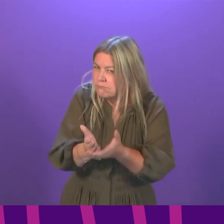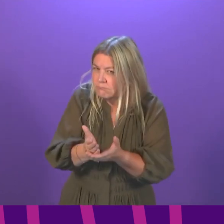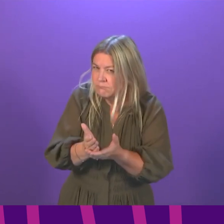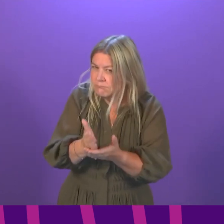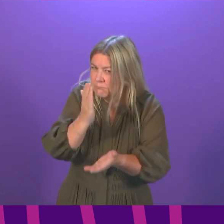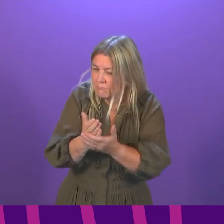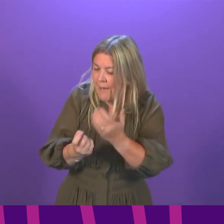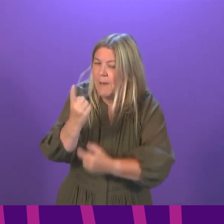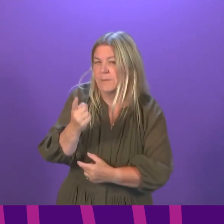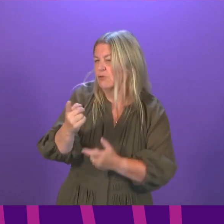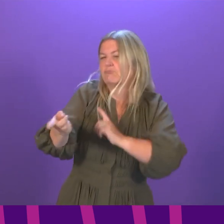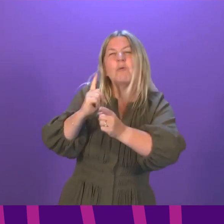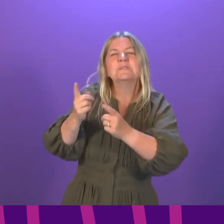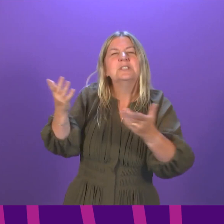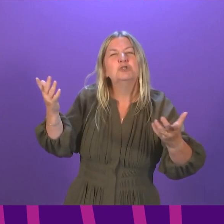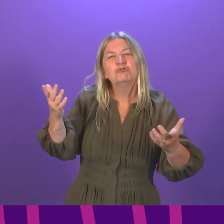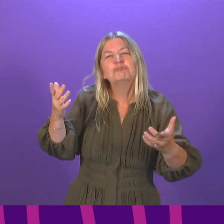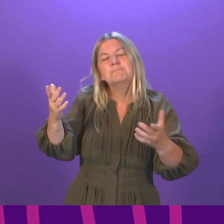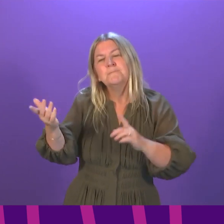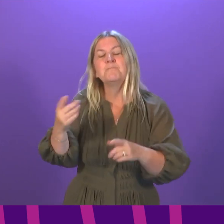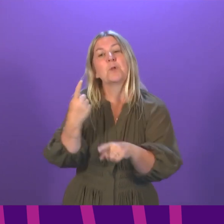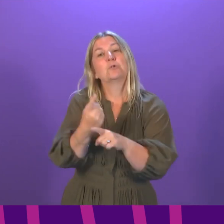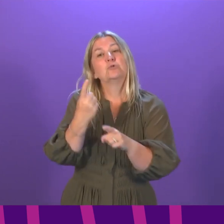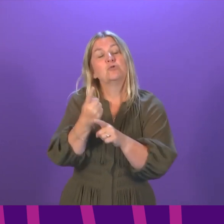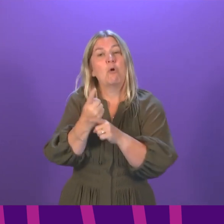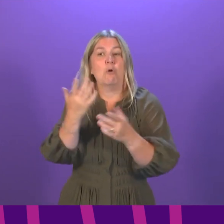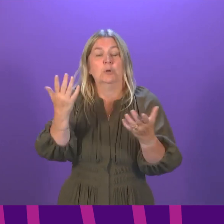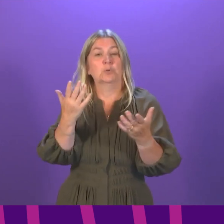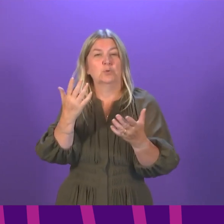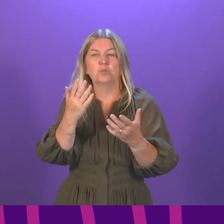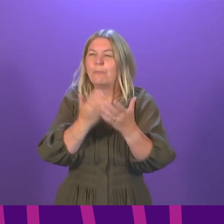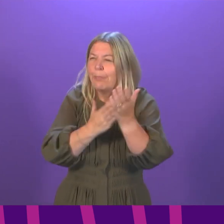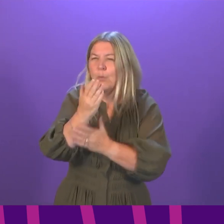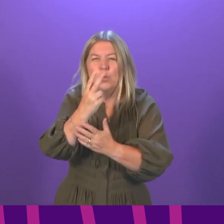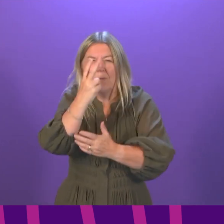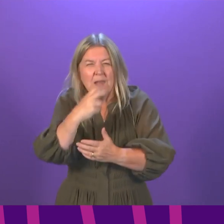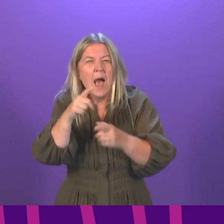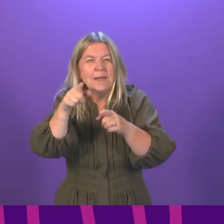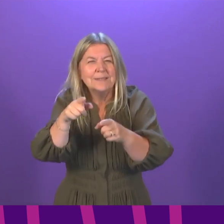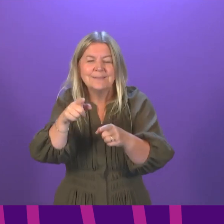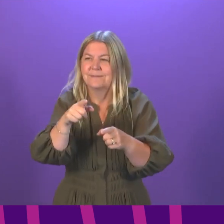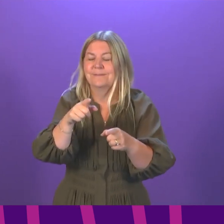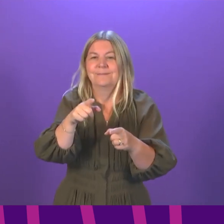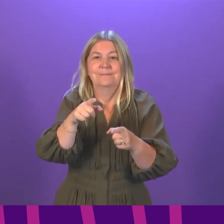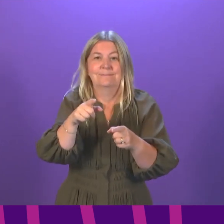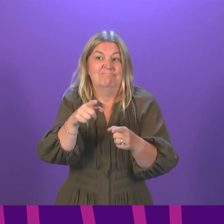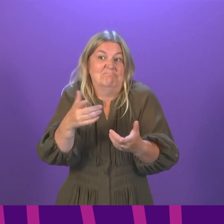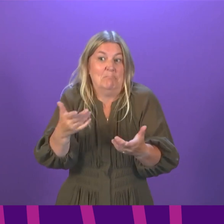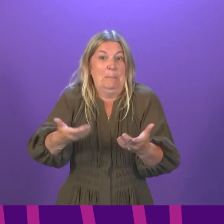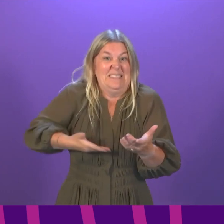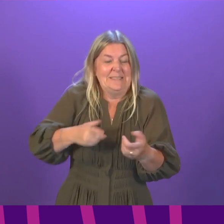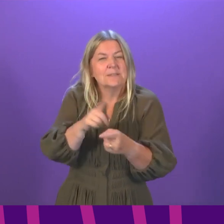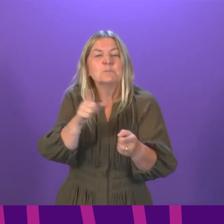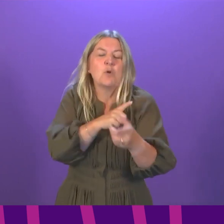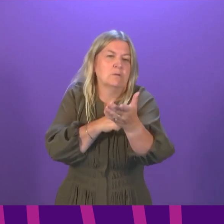will definitely happen, but talking to the nighttime industry about, as nightclubs open, whether there are ways